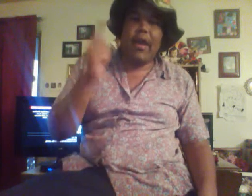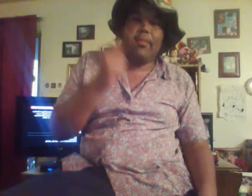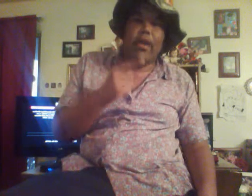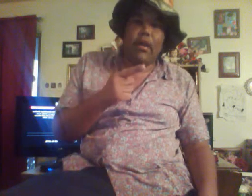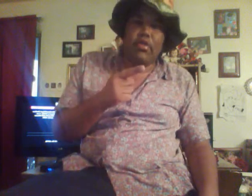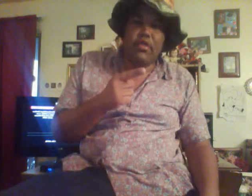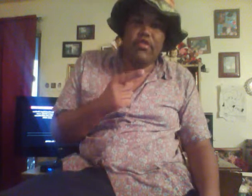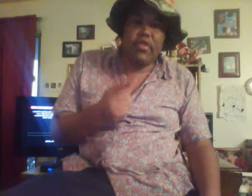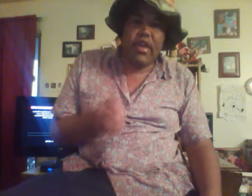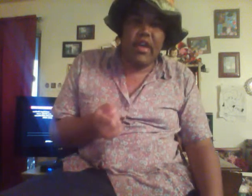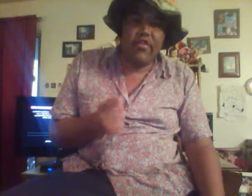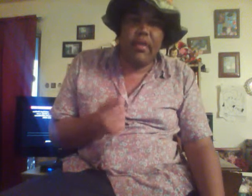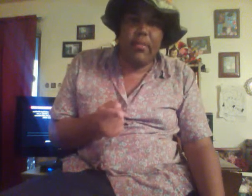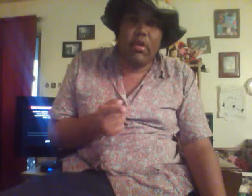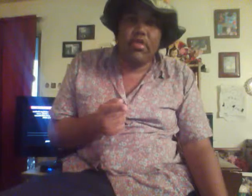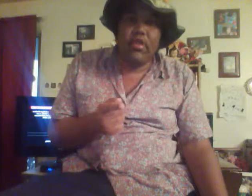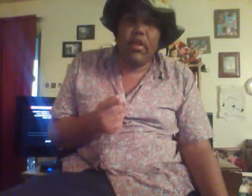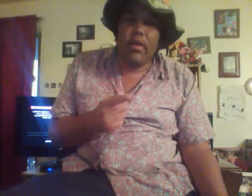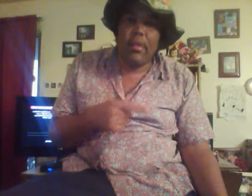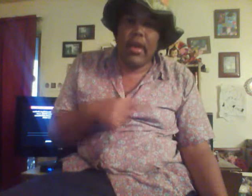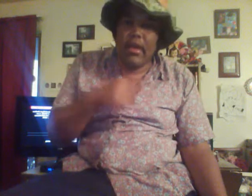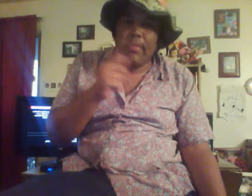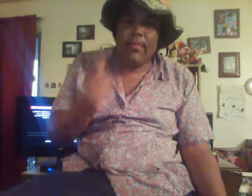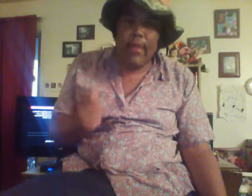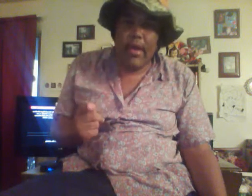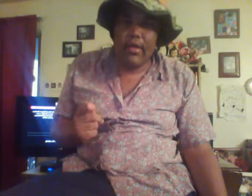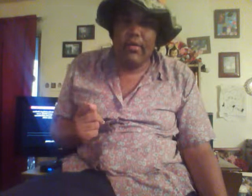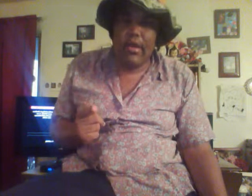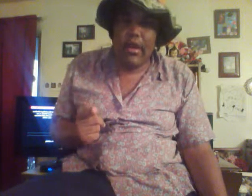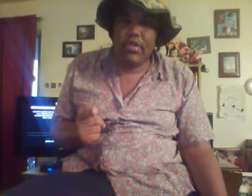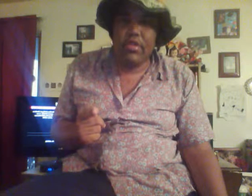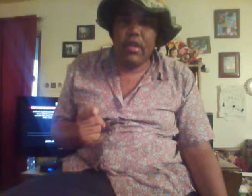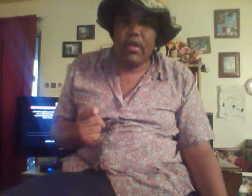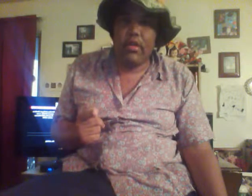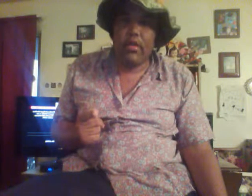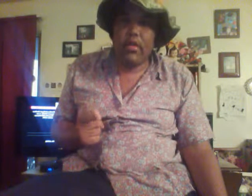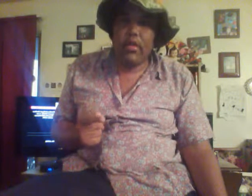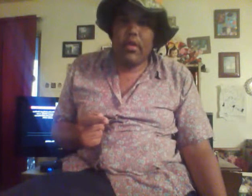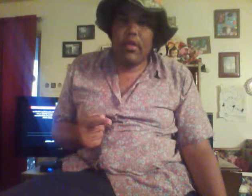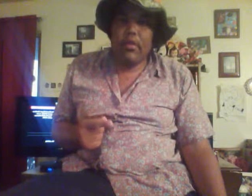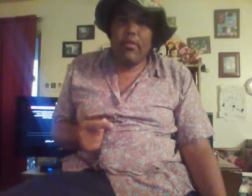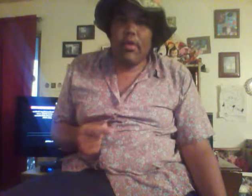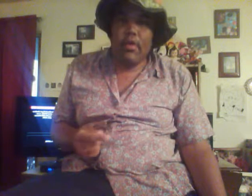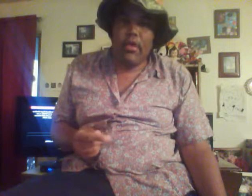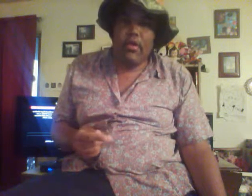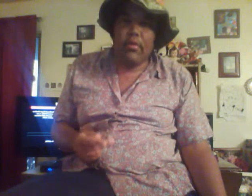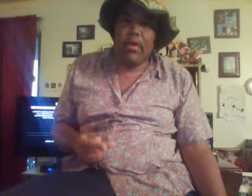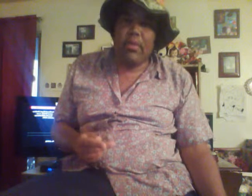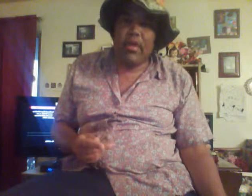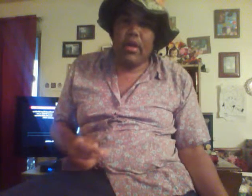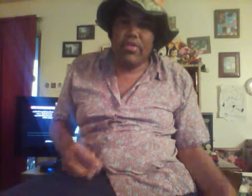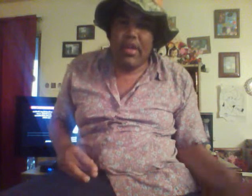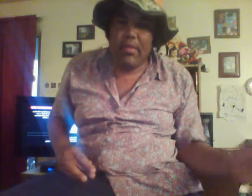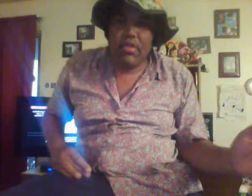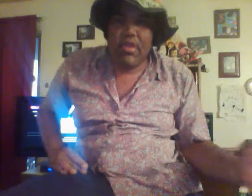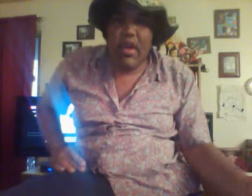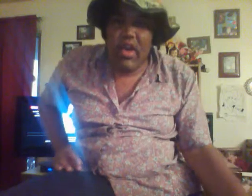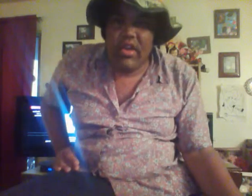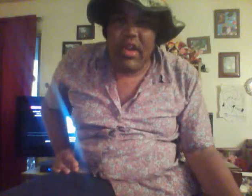camp counselor for that clip was a young man named Gregory, I think. Well, because they were there at the